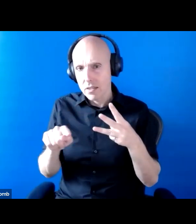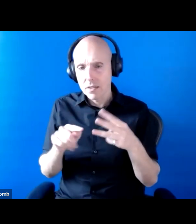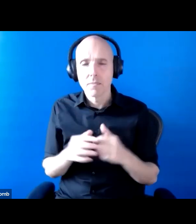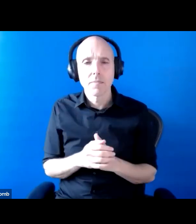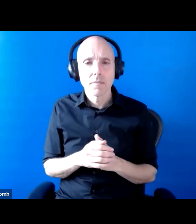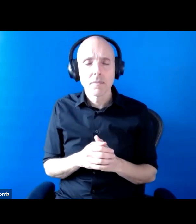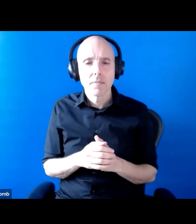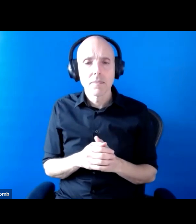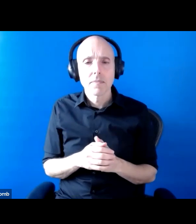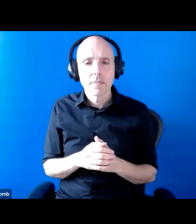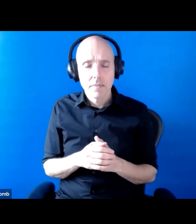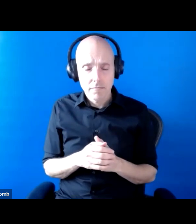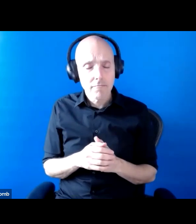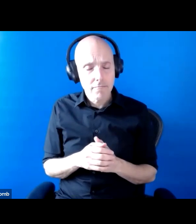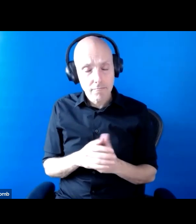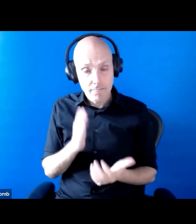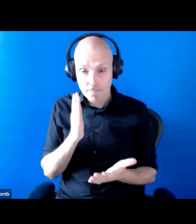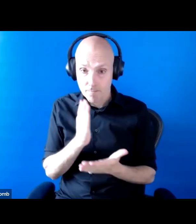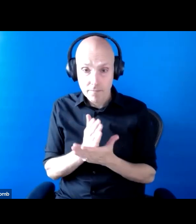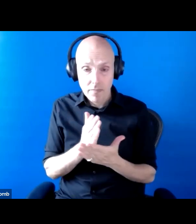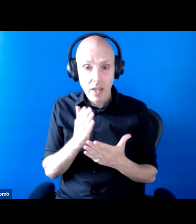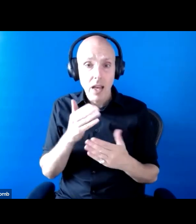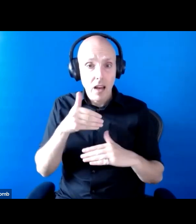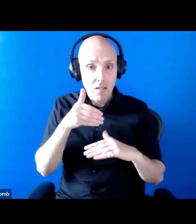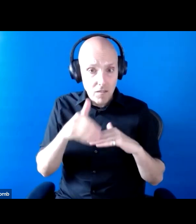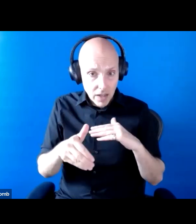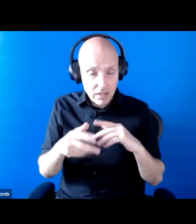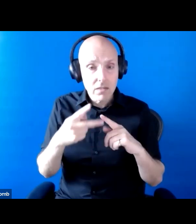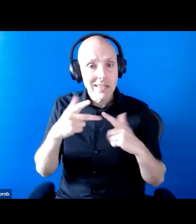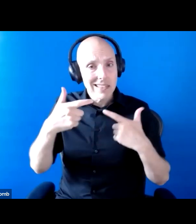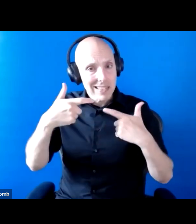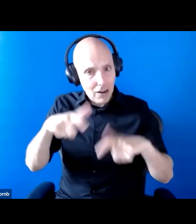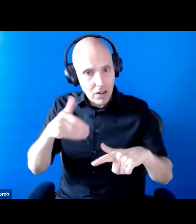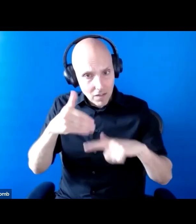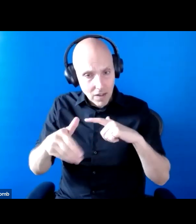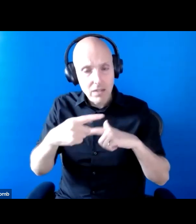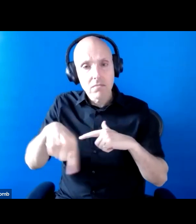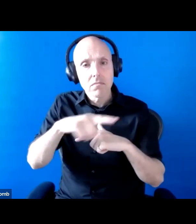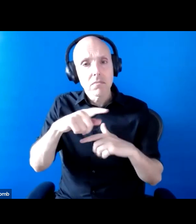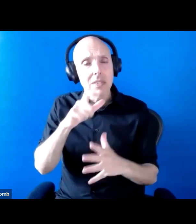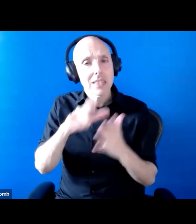and continuing to affect the lives of disabled people. I want to look at public services.